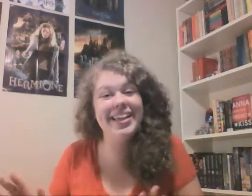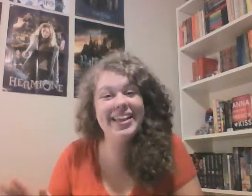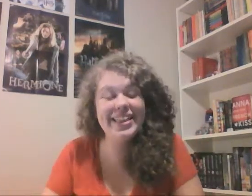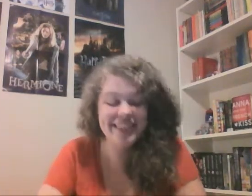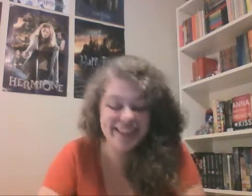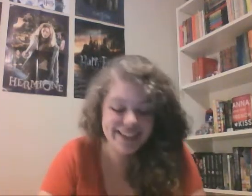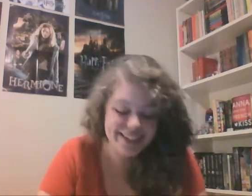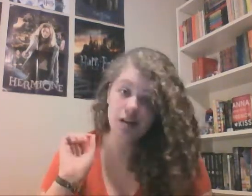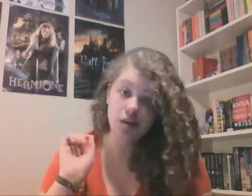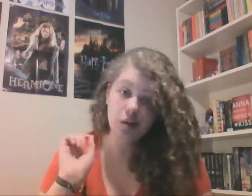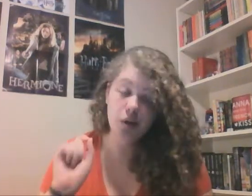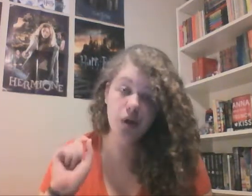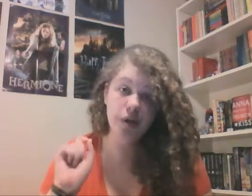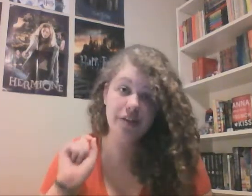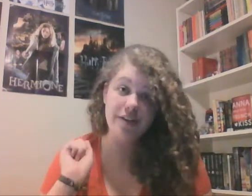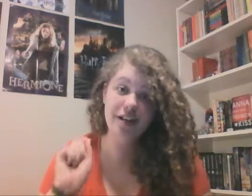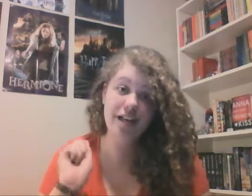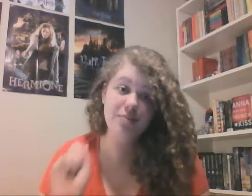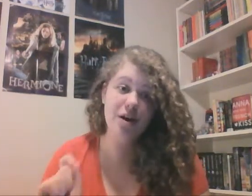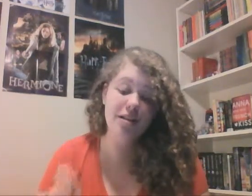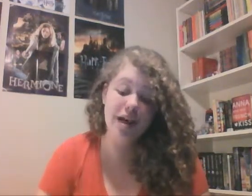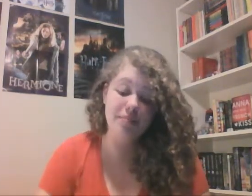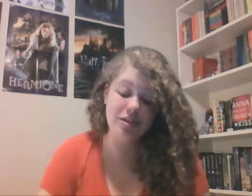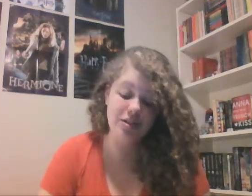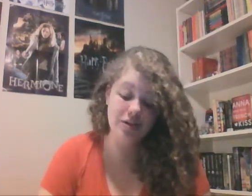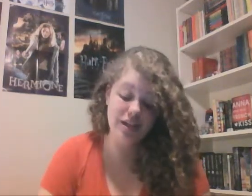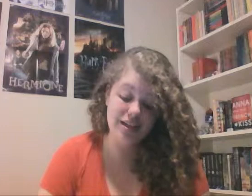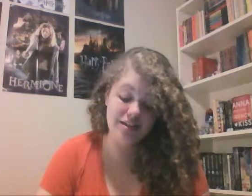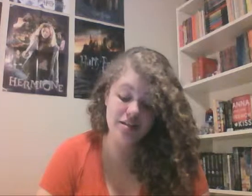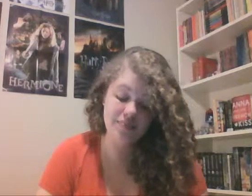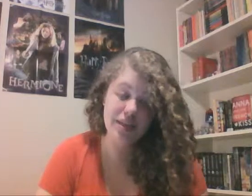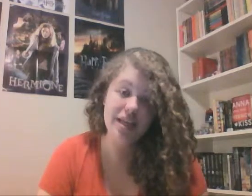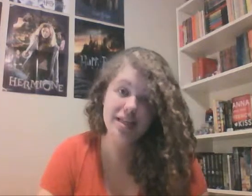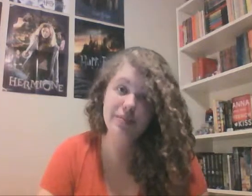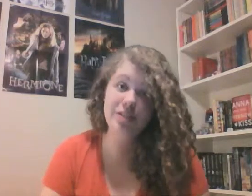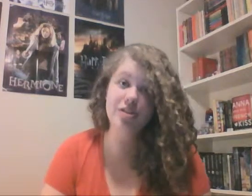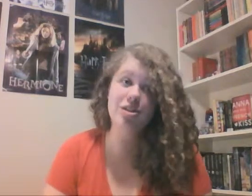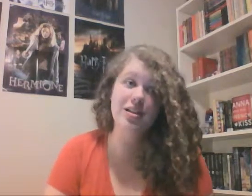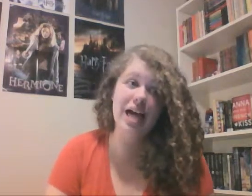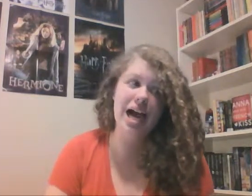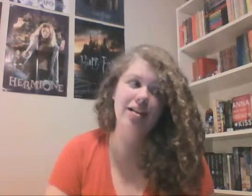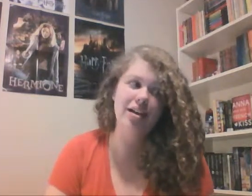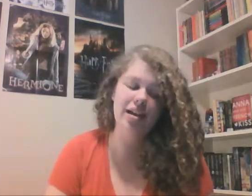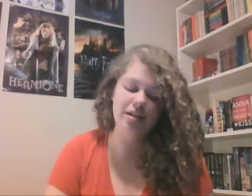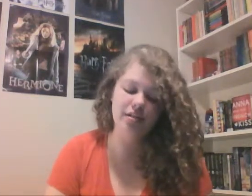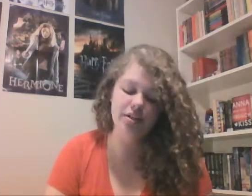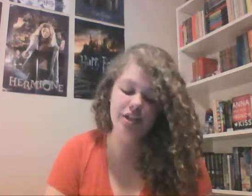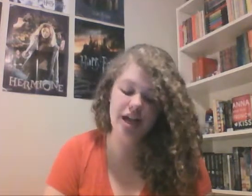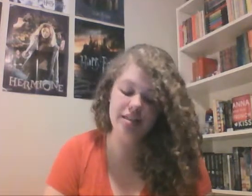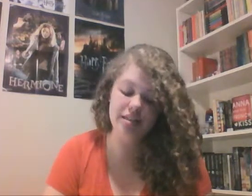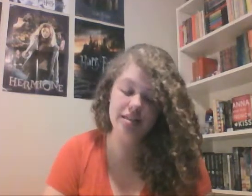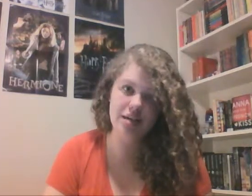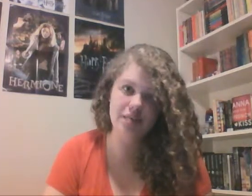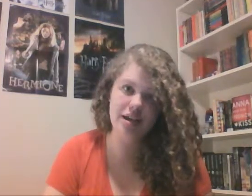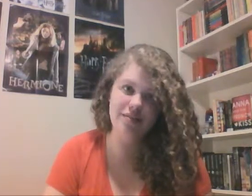the very last part of the episode is Isabel turns around to Alec and she asks him if